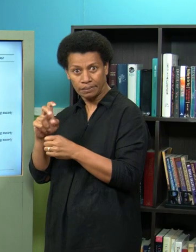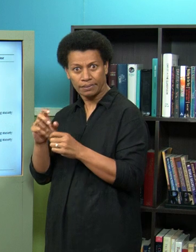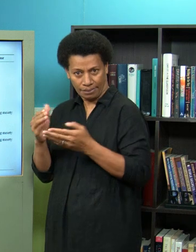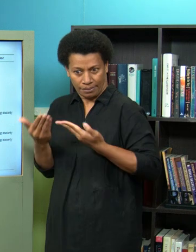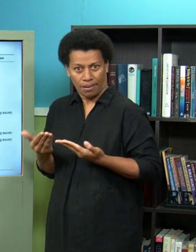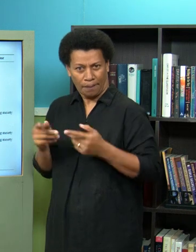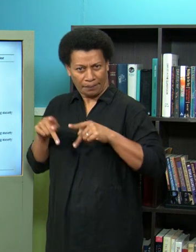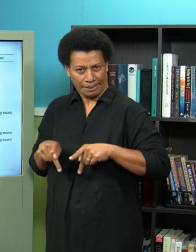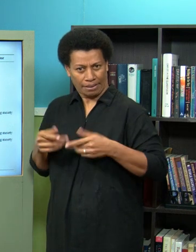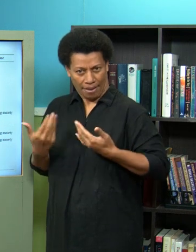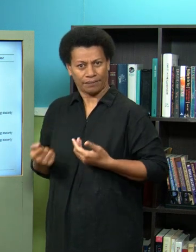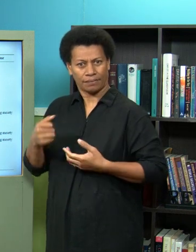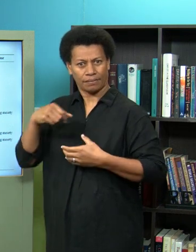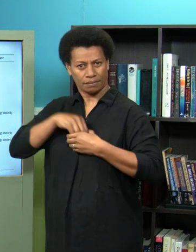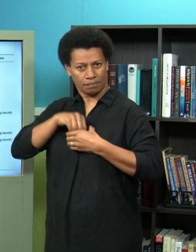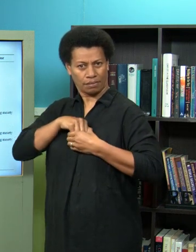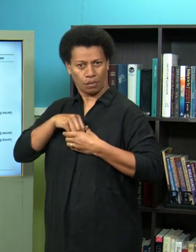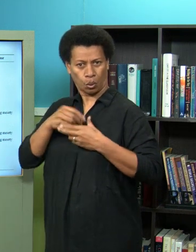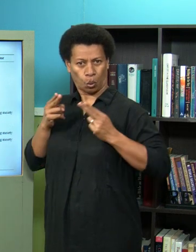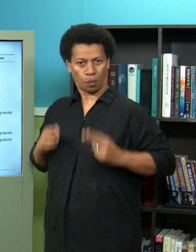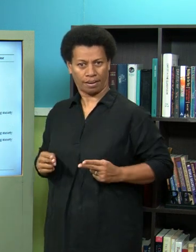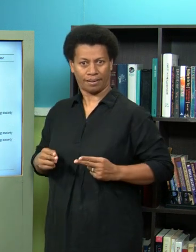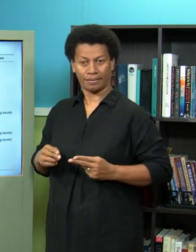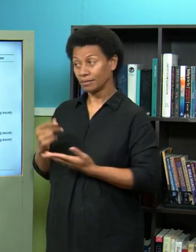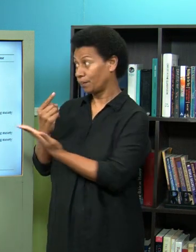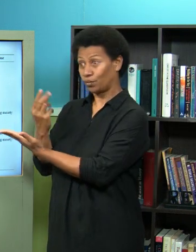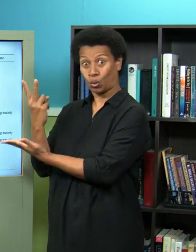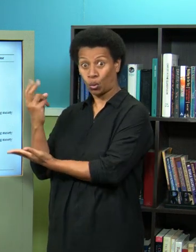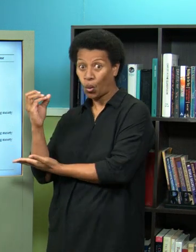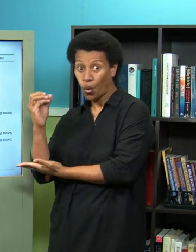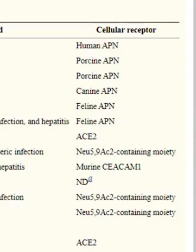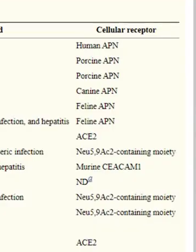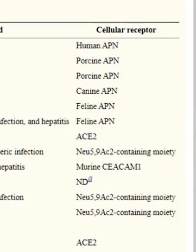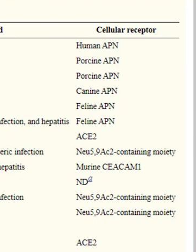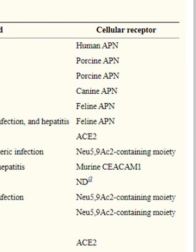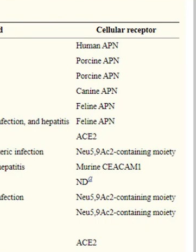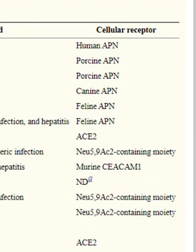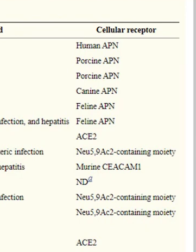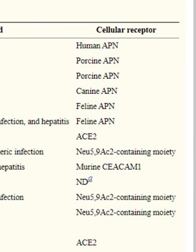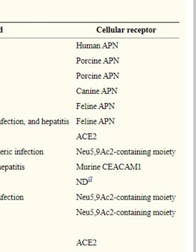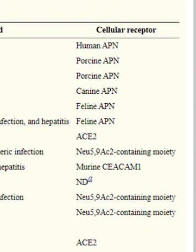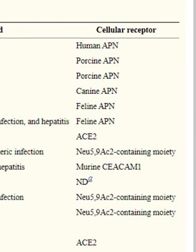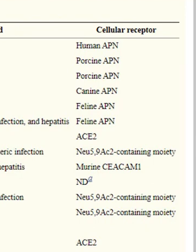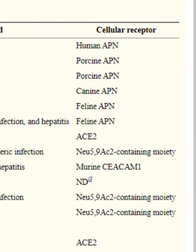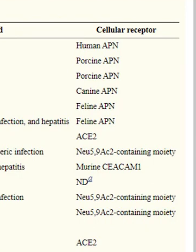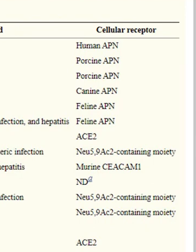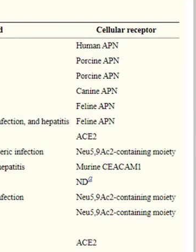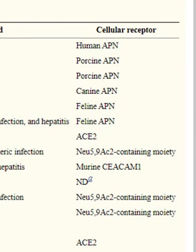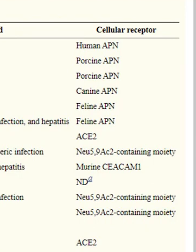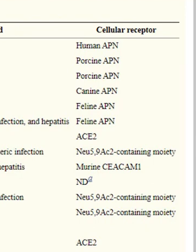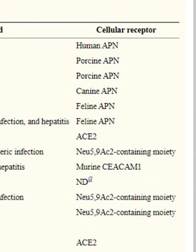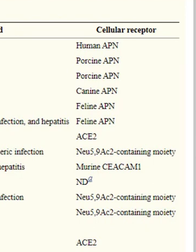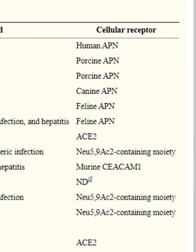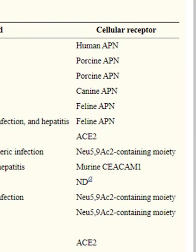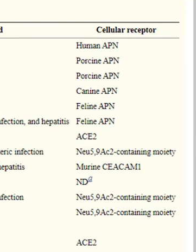now this particular study was published in 2005 and if you look somewhere down at the bottom here you see the SARS virus